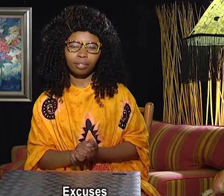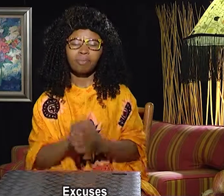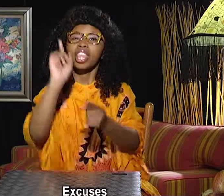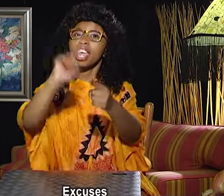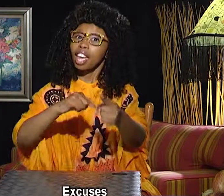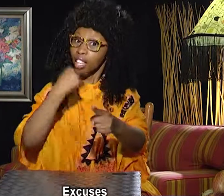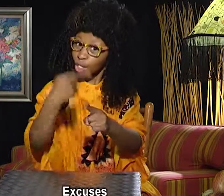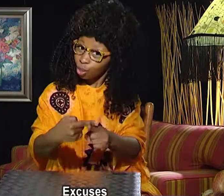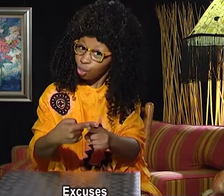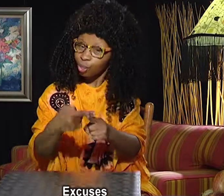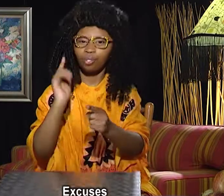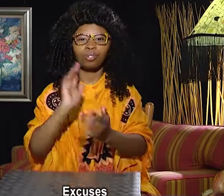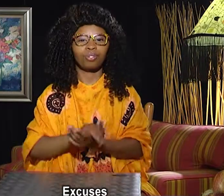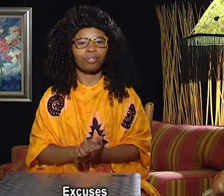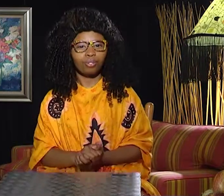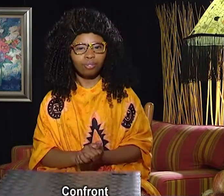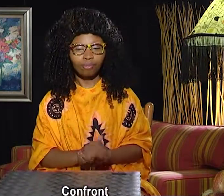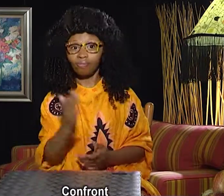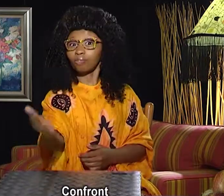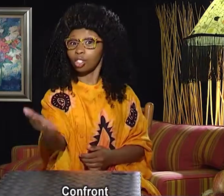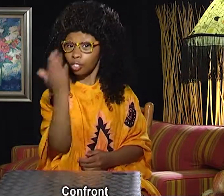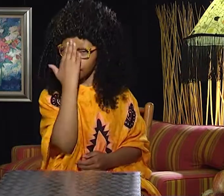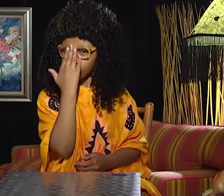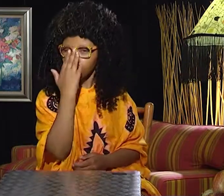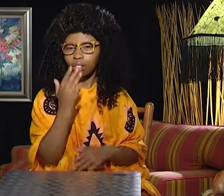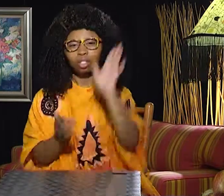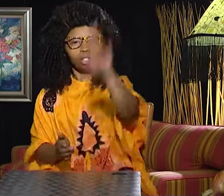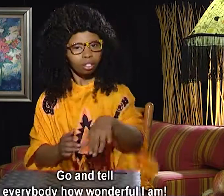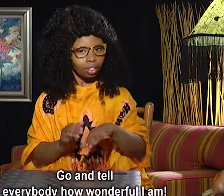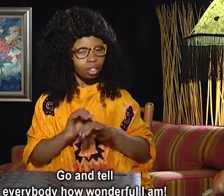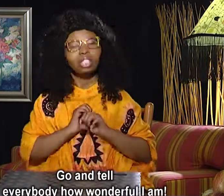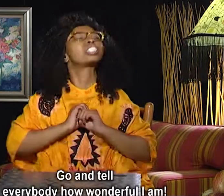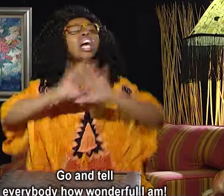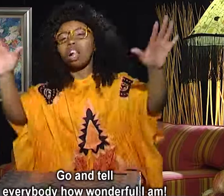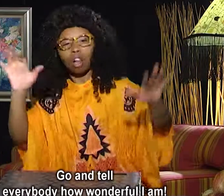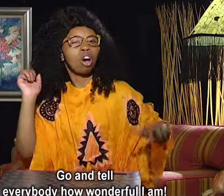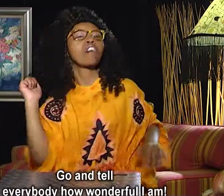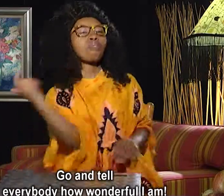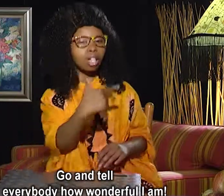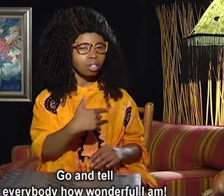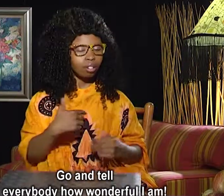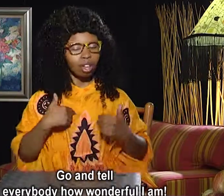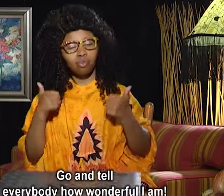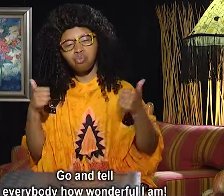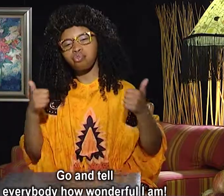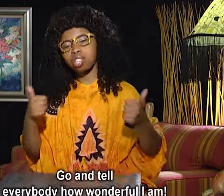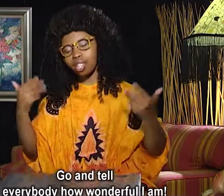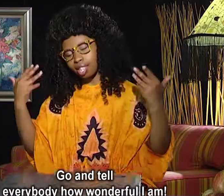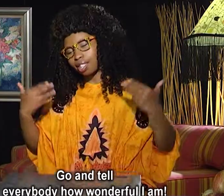Excuses Confront Confront Go and tell everybody how wonderful I am!